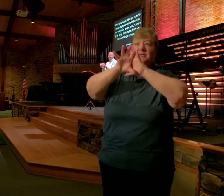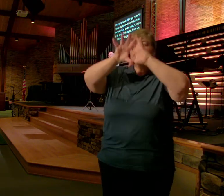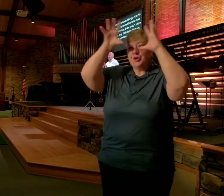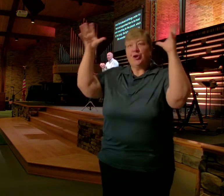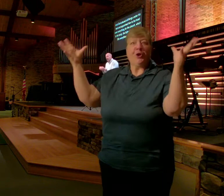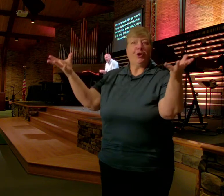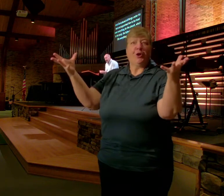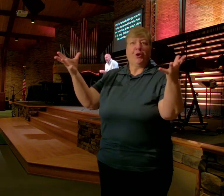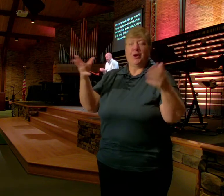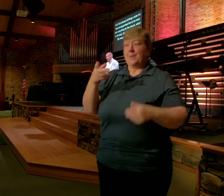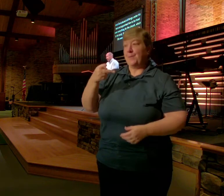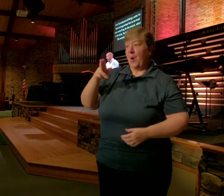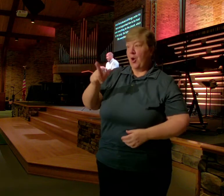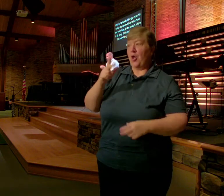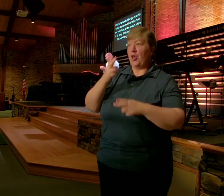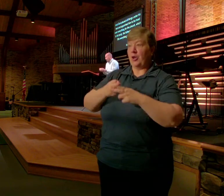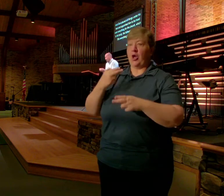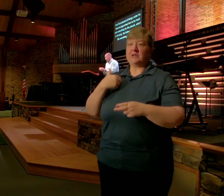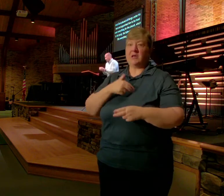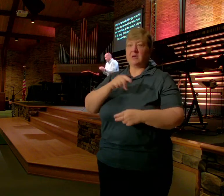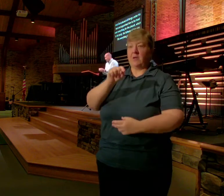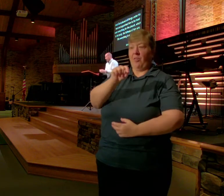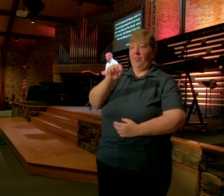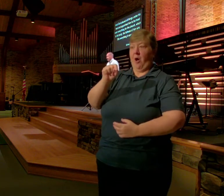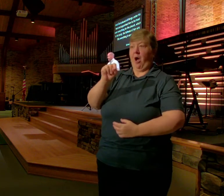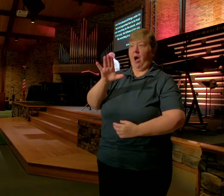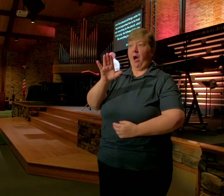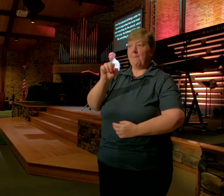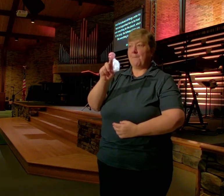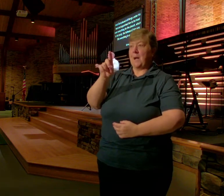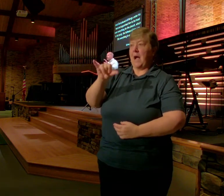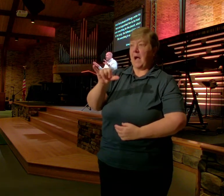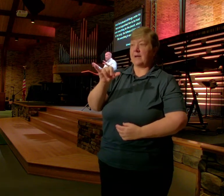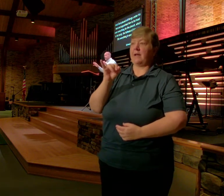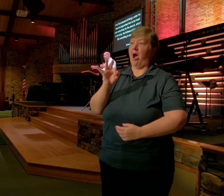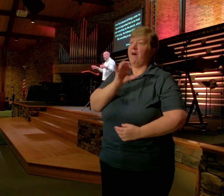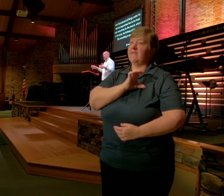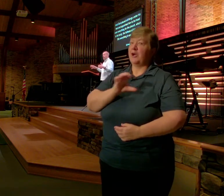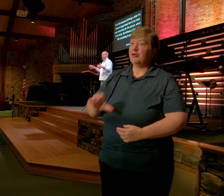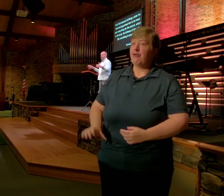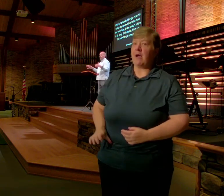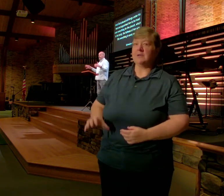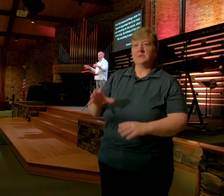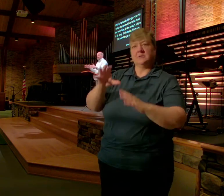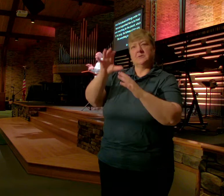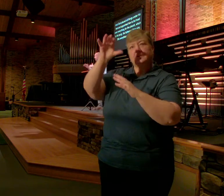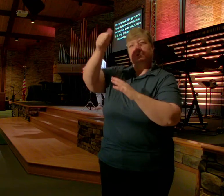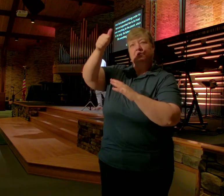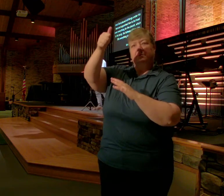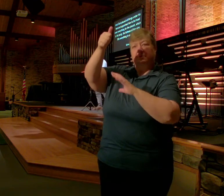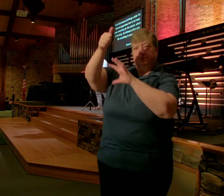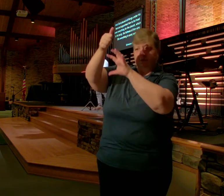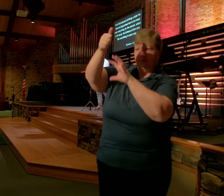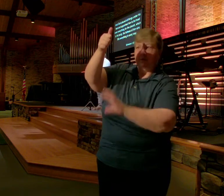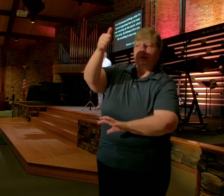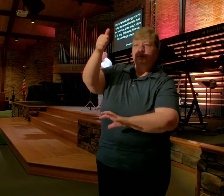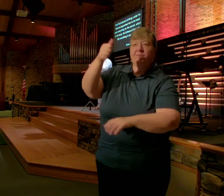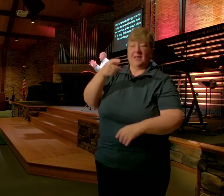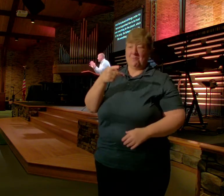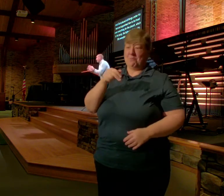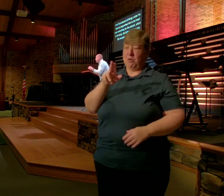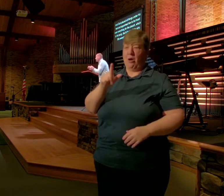The body Of Christ You see For Paul It's always All about Jesus